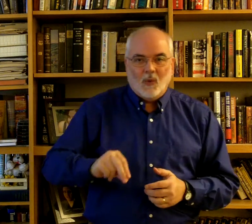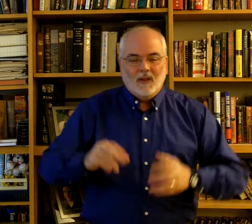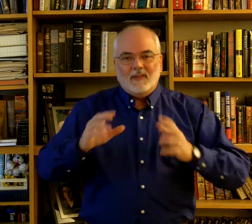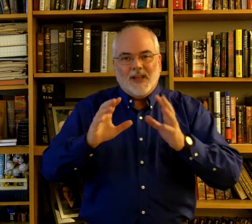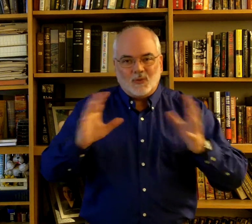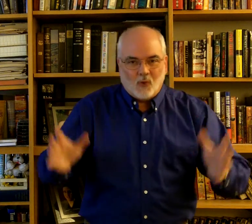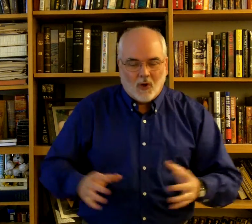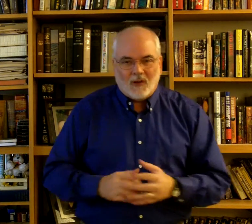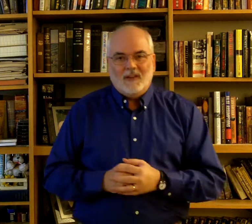that's wrong.